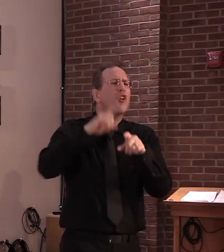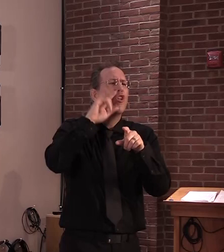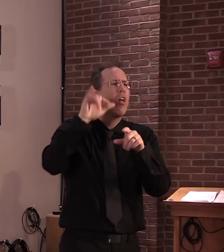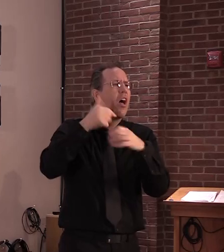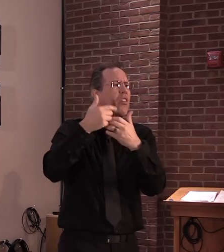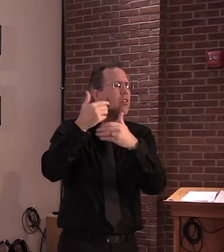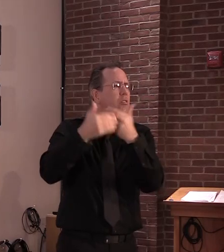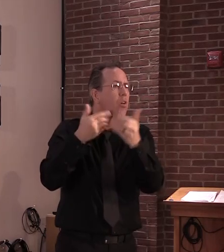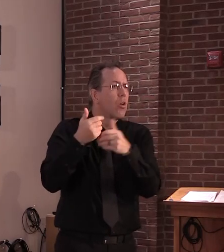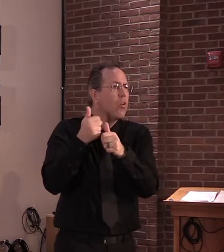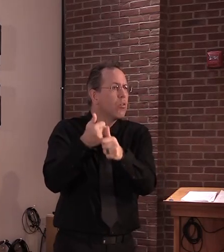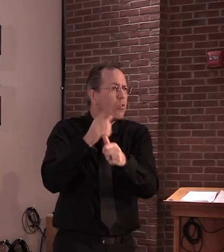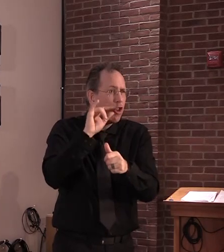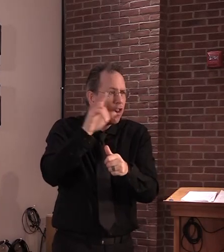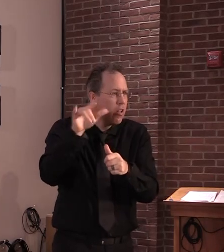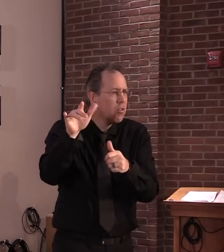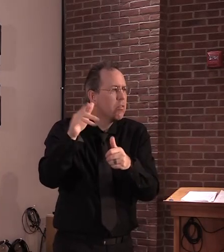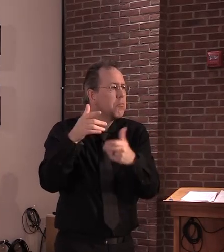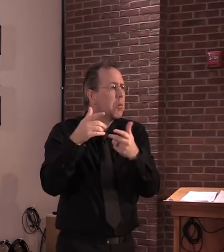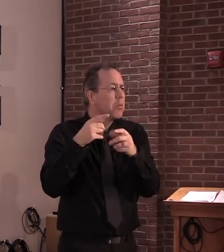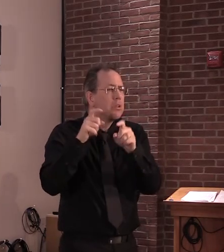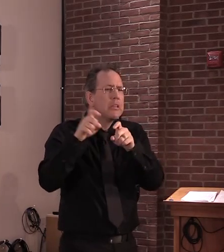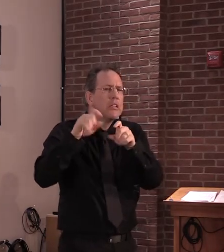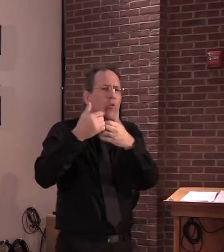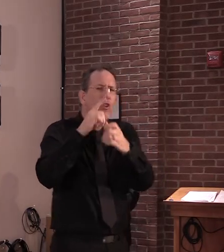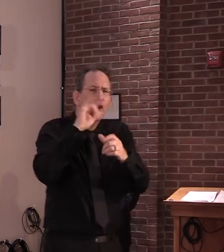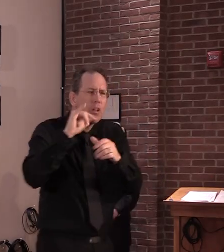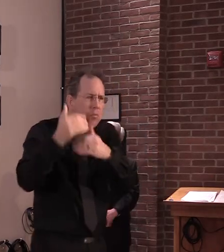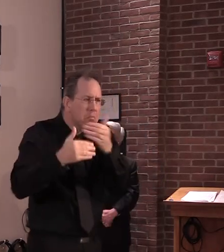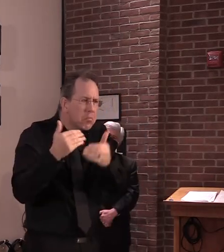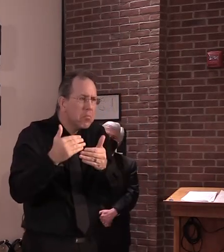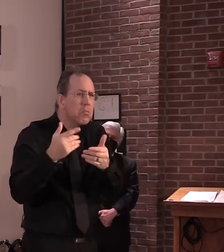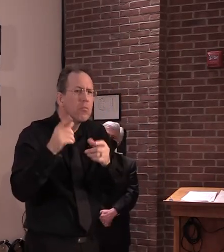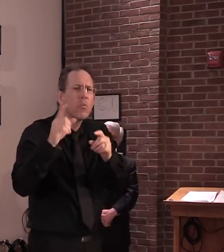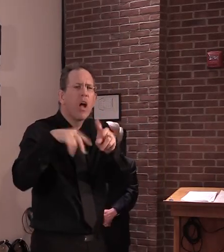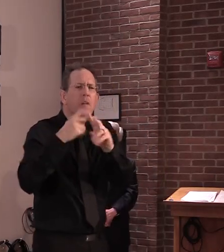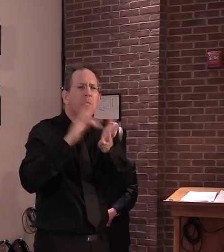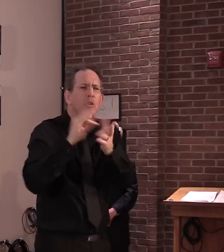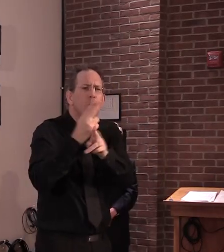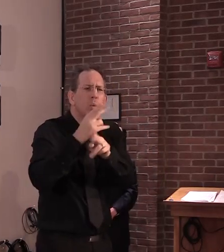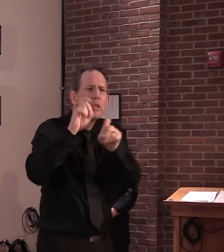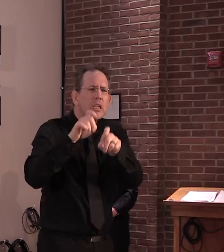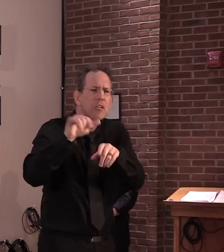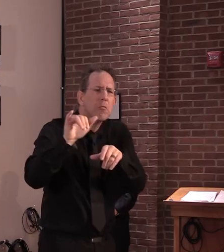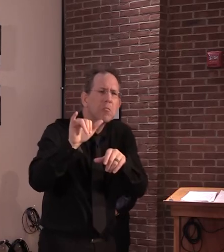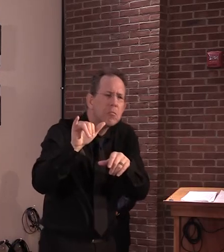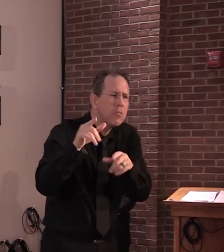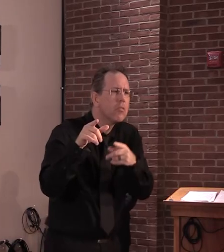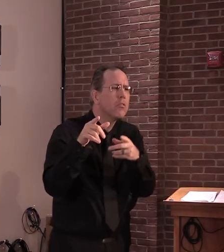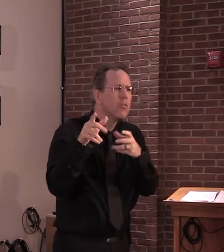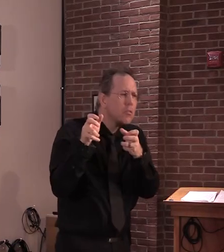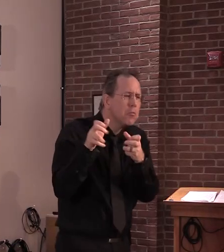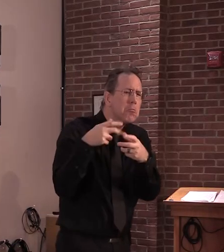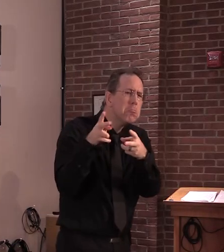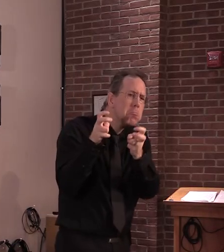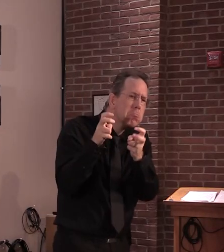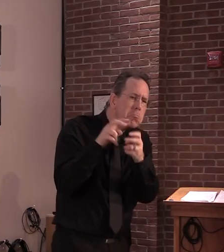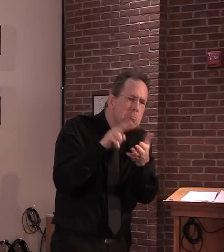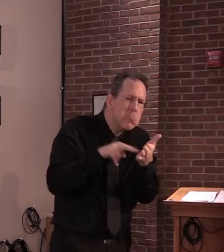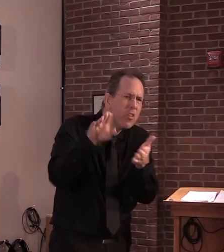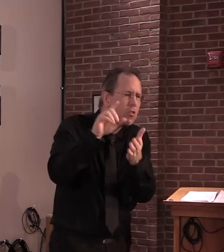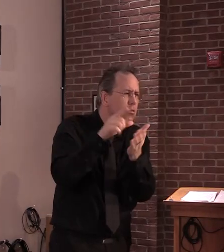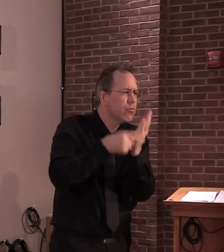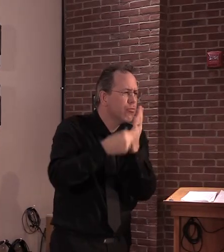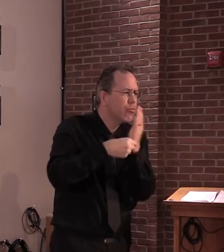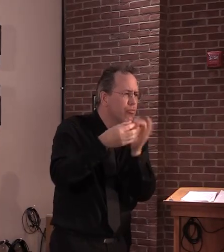carry out a clinical trial. Unfortunately, it didn't turn out as positively as people would have wanted with the drugs that were used. But